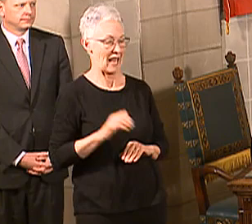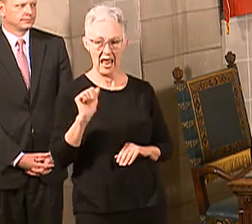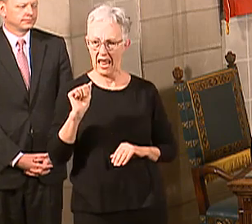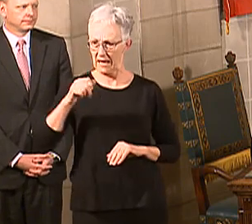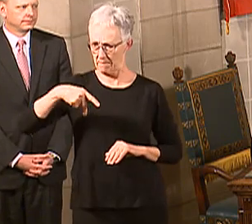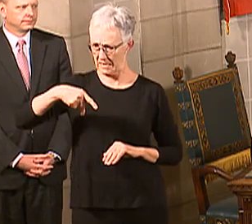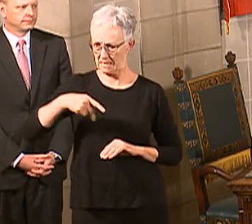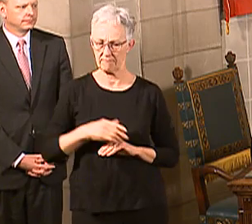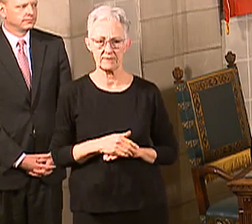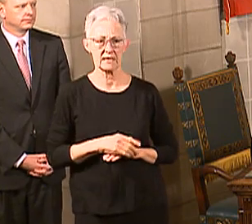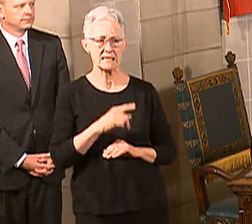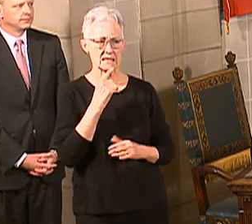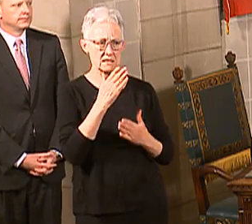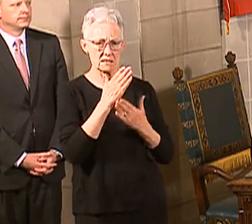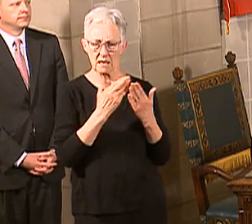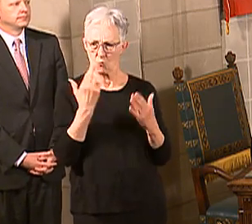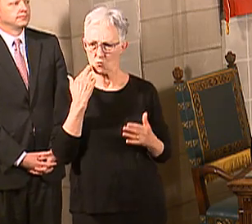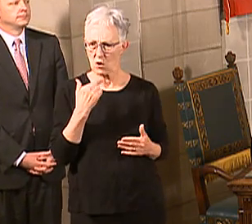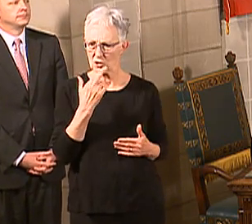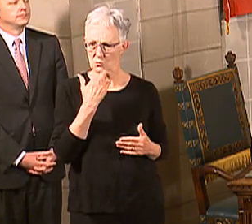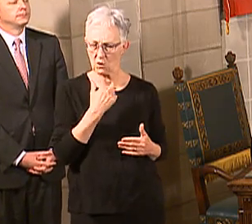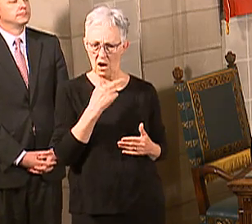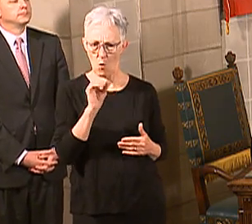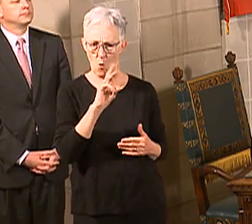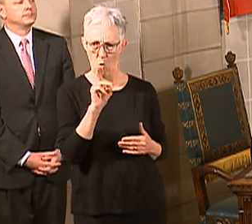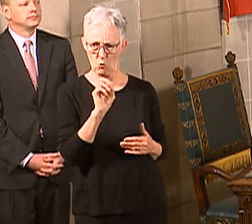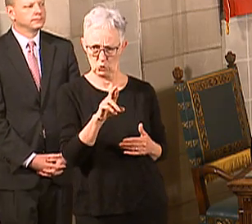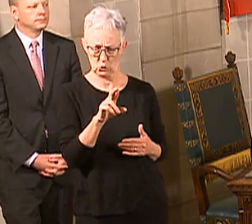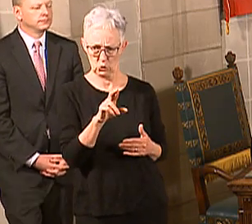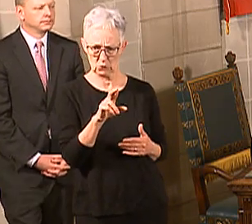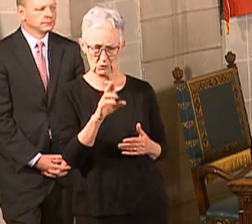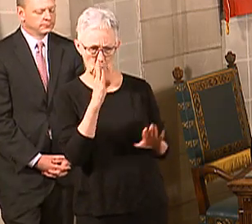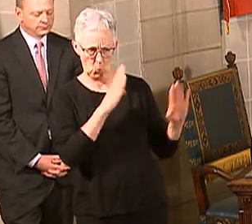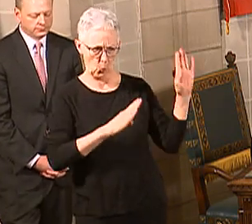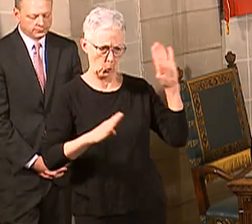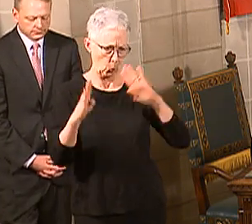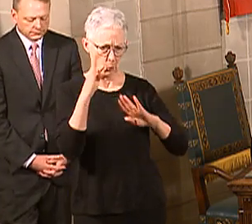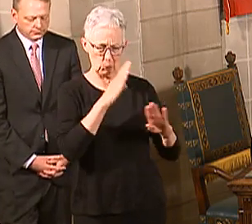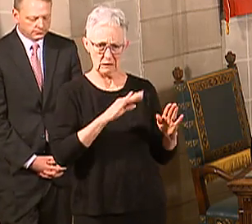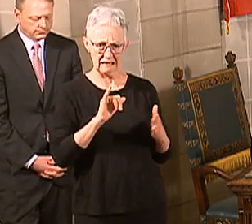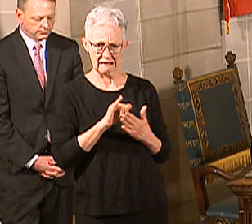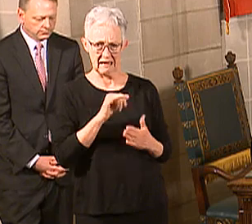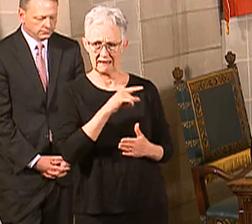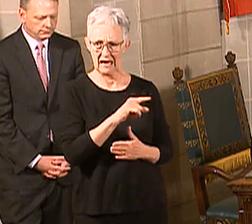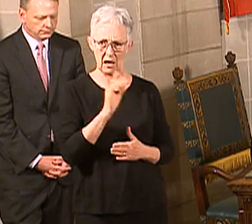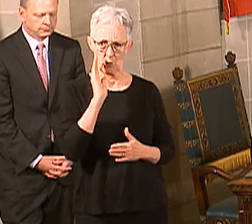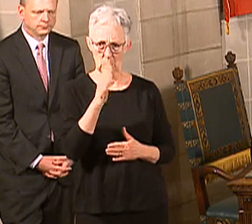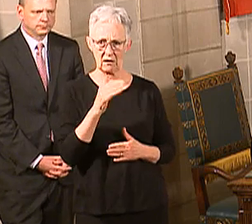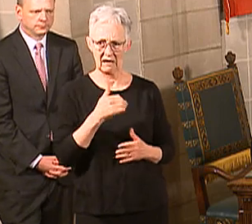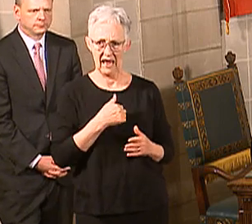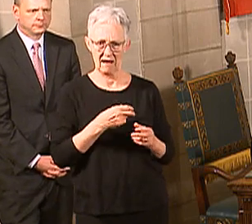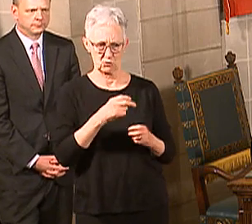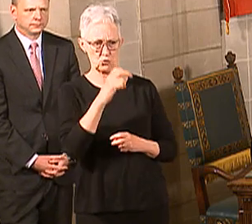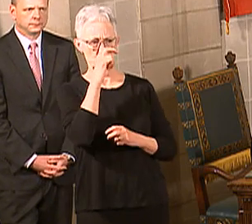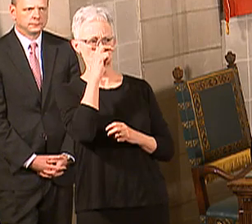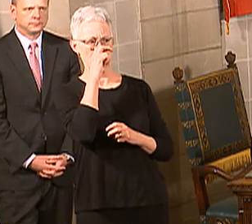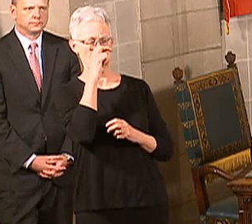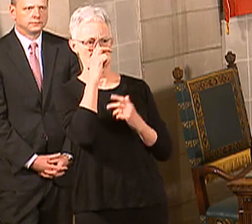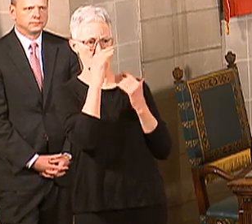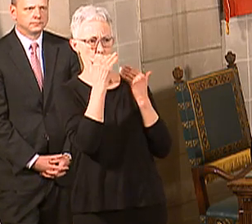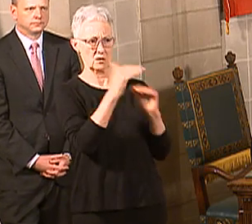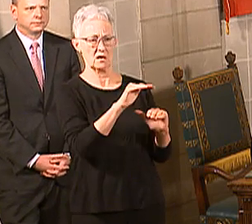Some restaurant owners in northern Nebraska are worried that the virus will lead to prolonged restrictions on the Rosebud Indian Reservation, which is a huge